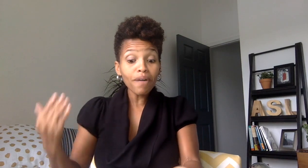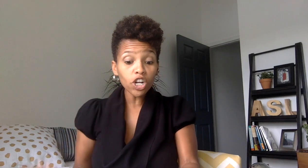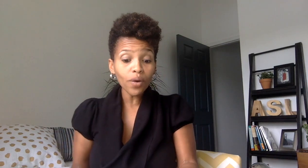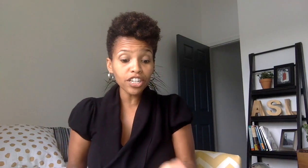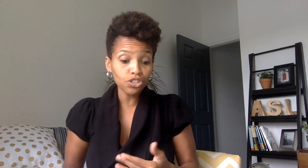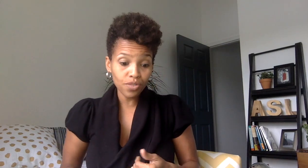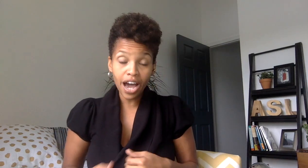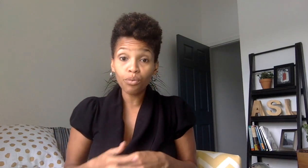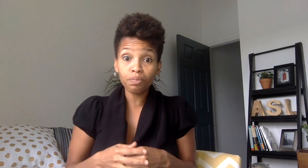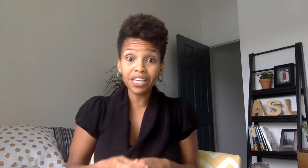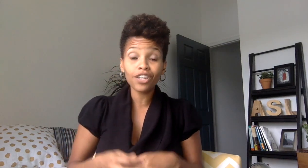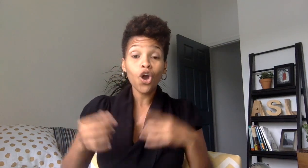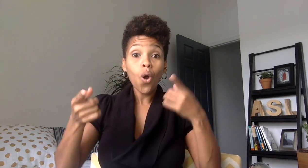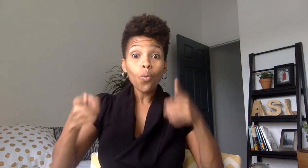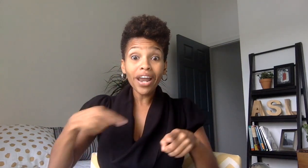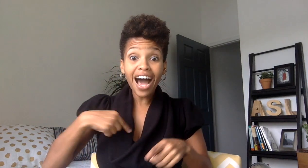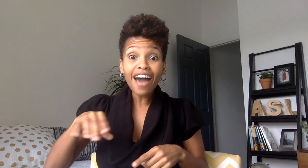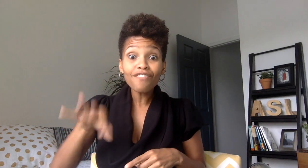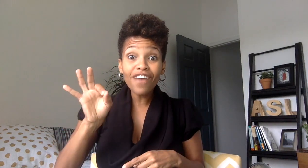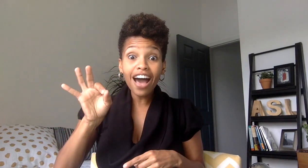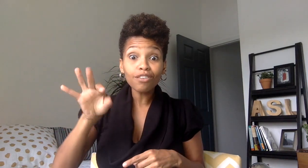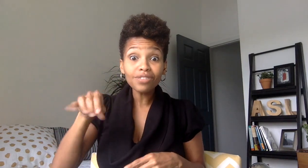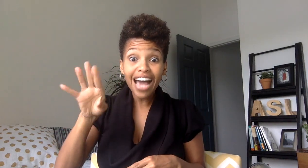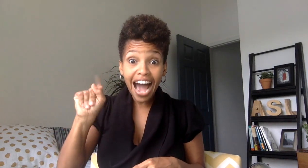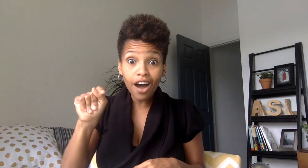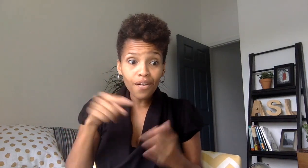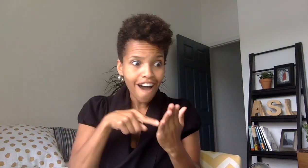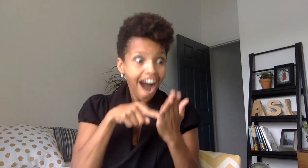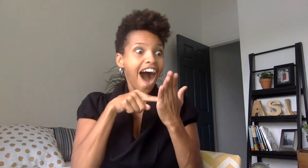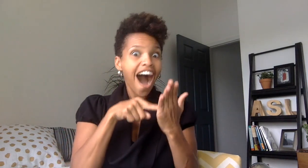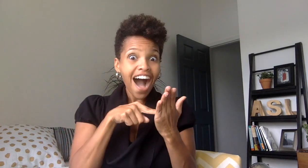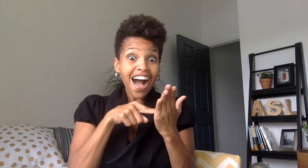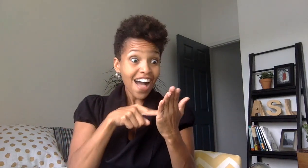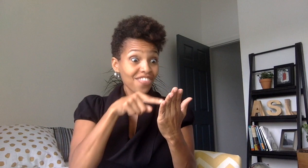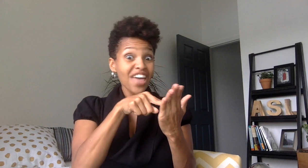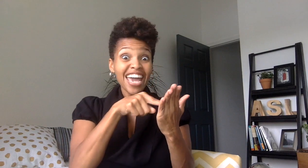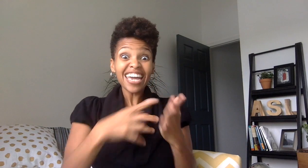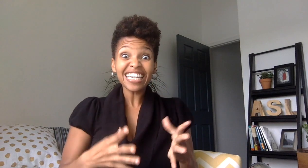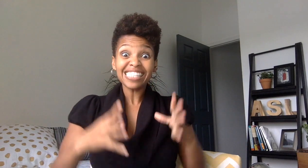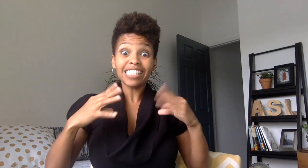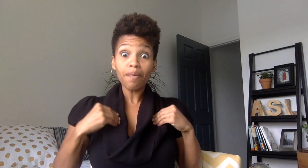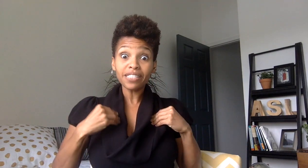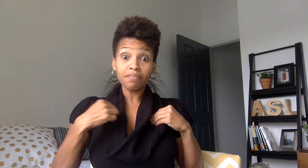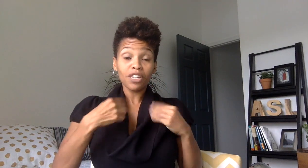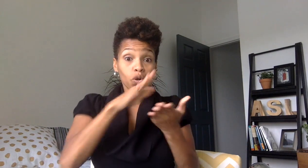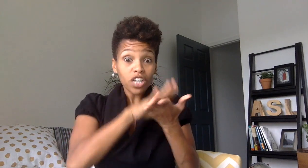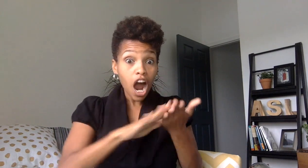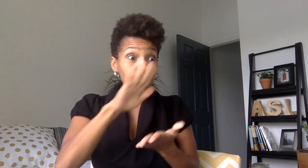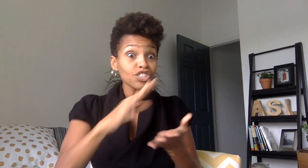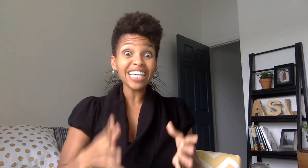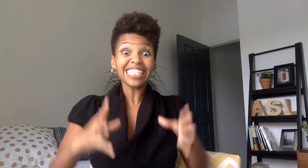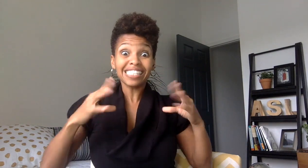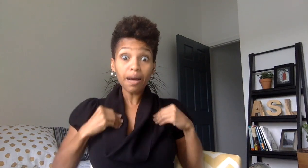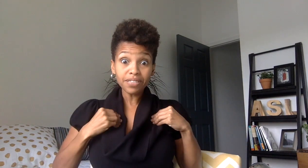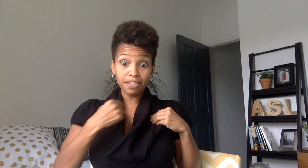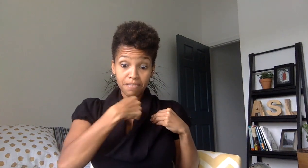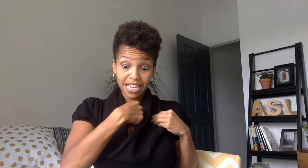better way to do that would be when i found out they accepted me or college accepted me